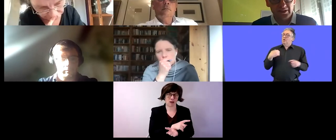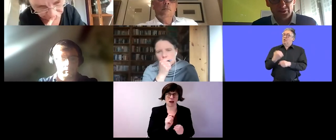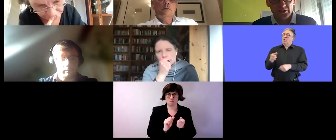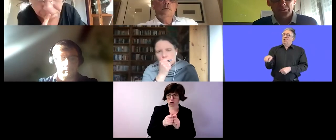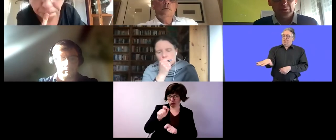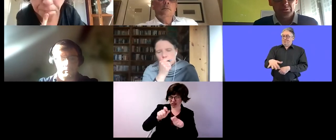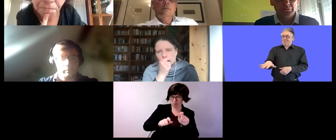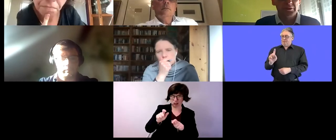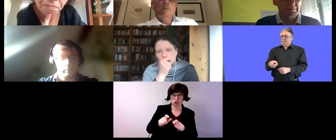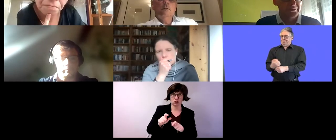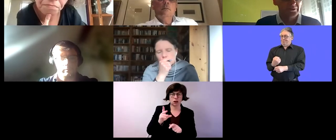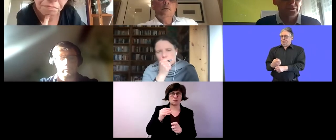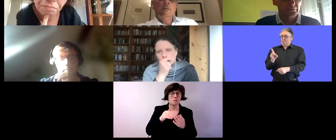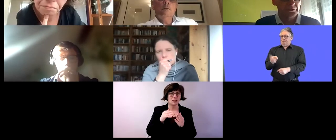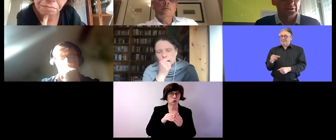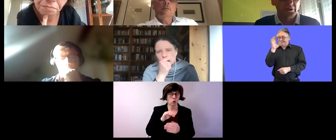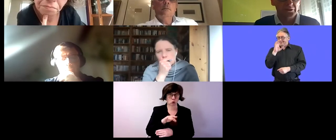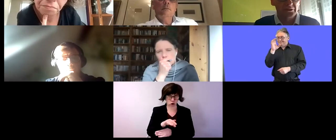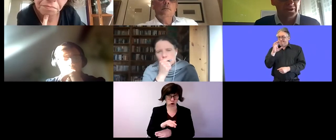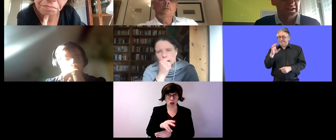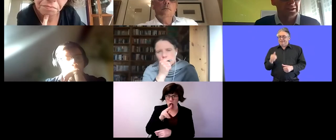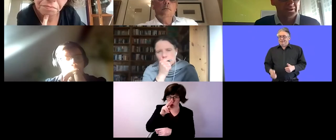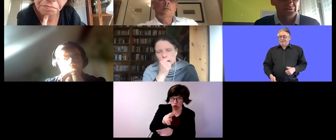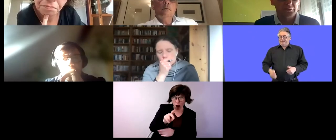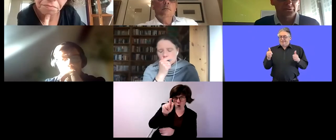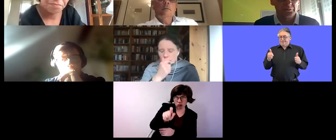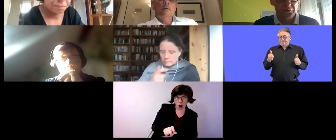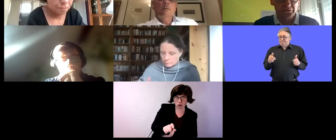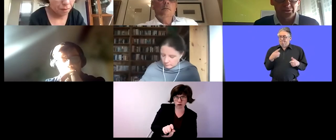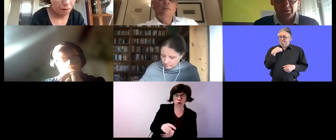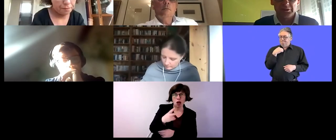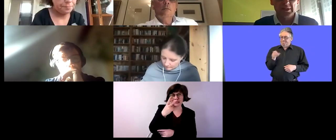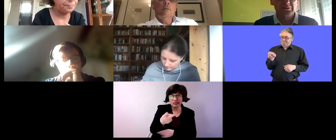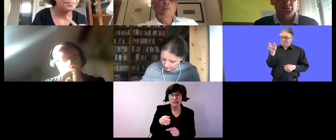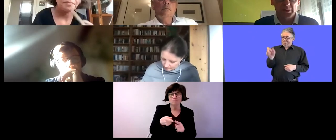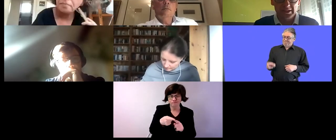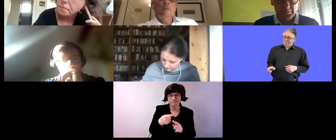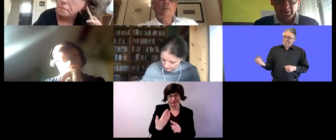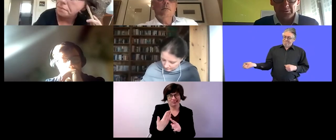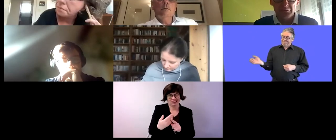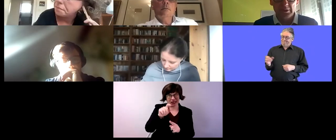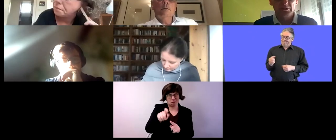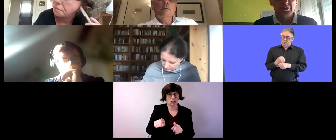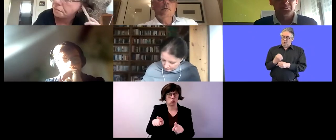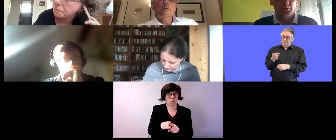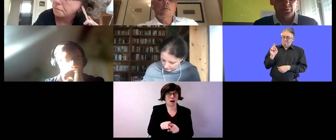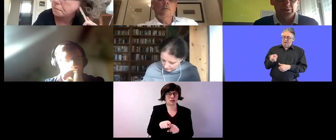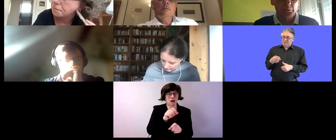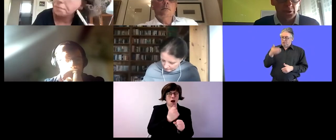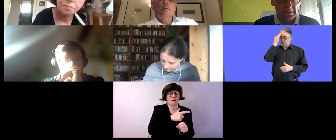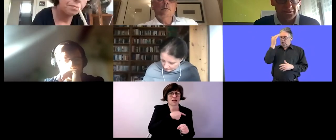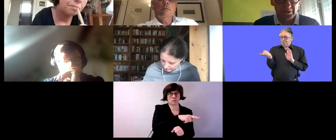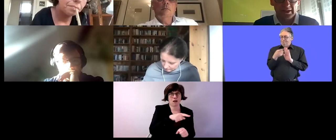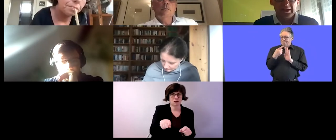second state we look for the best suitable tasks and activities for those persons we try to train them we try to adapt to